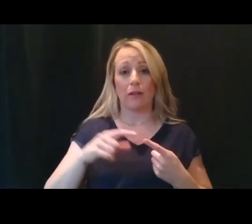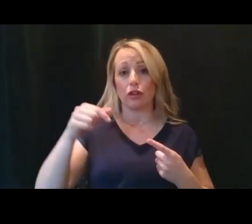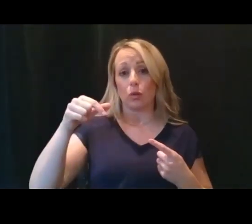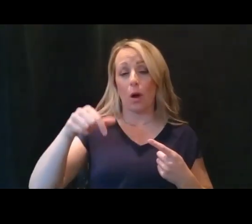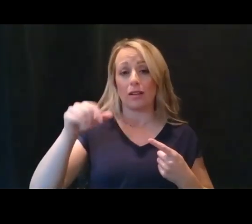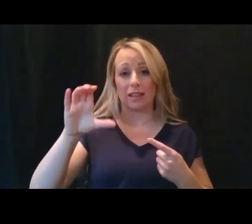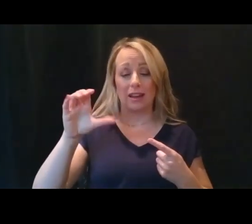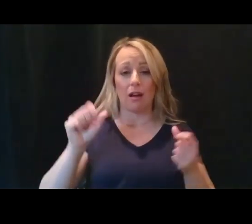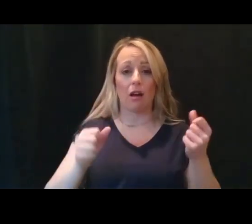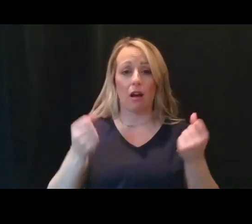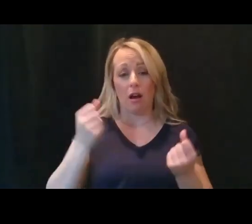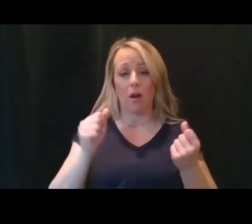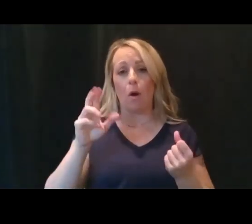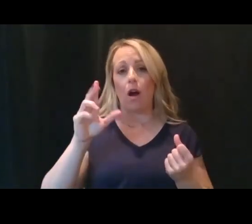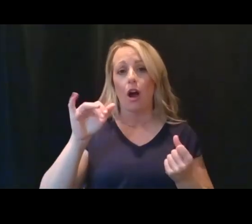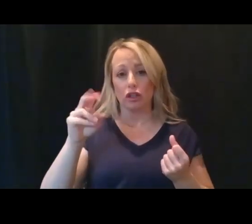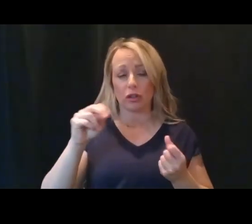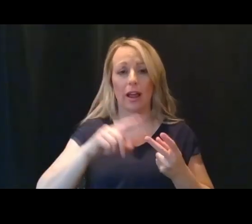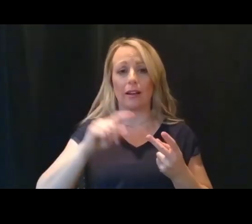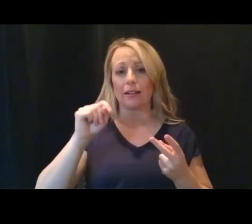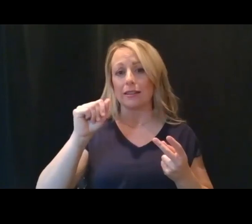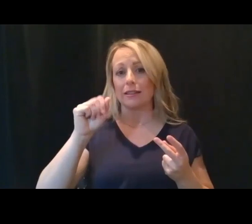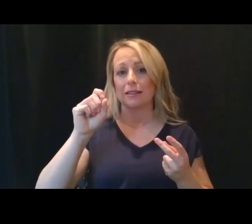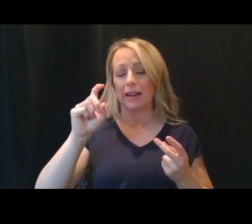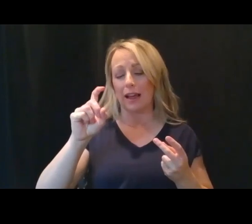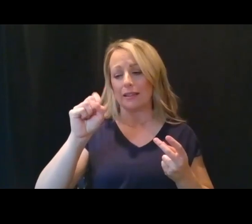auction site and the tax layer center. Thank you.